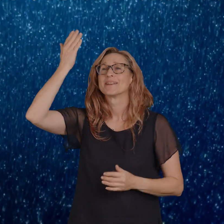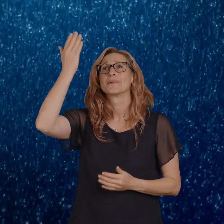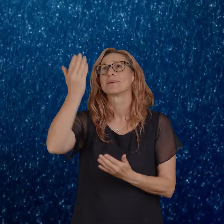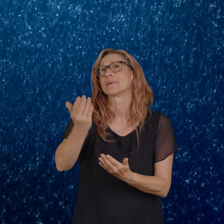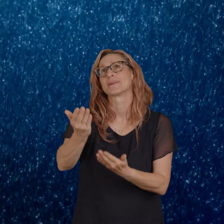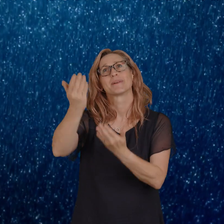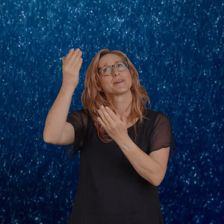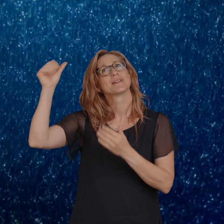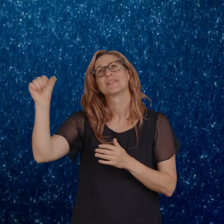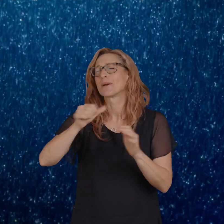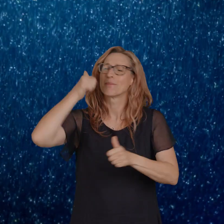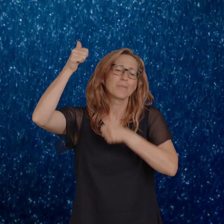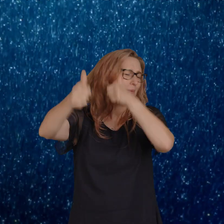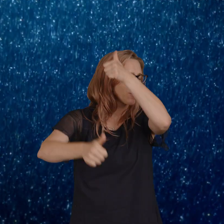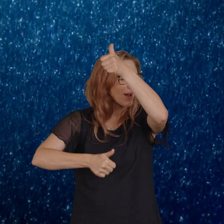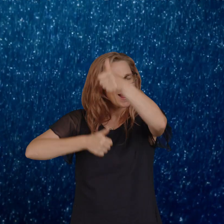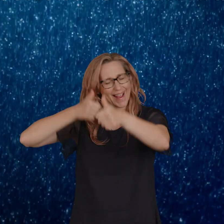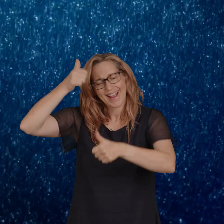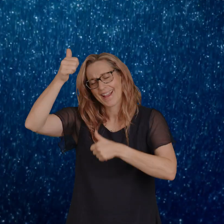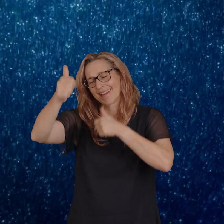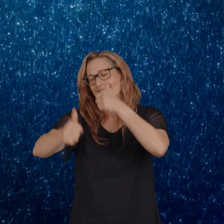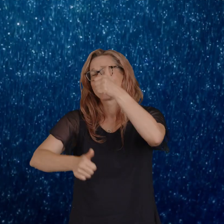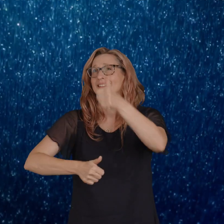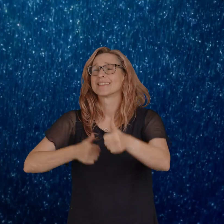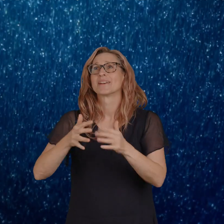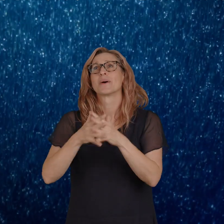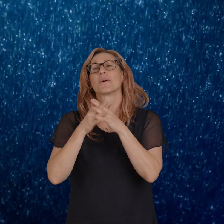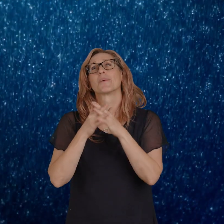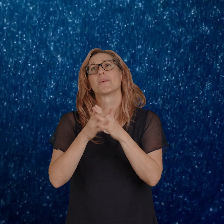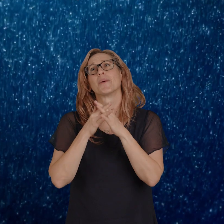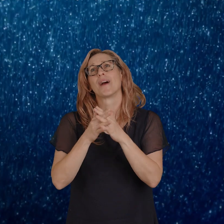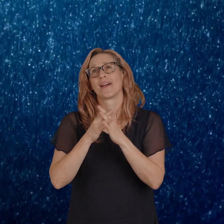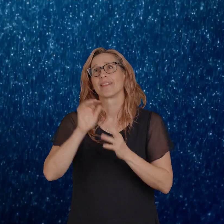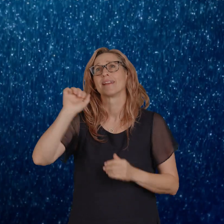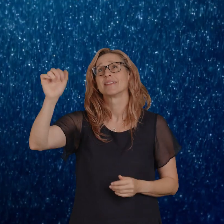the praise, worthy is your name.